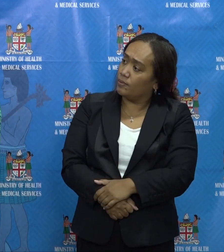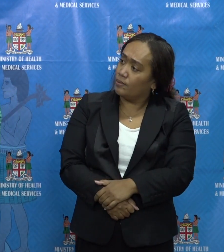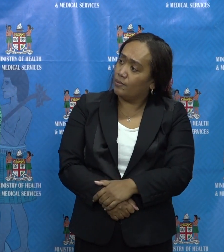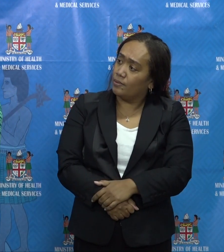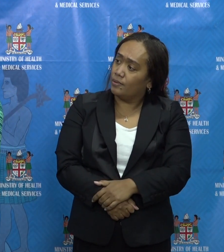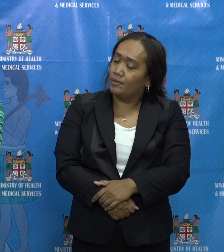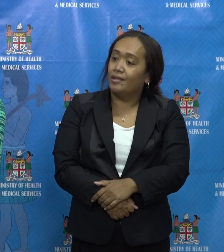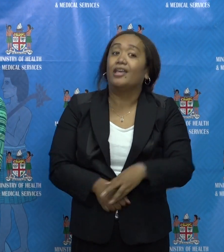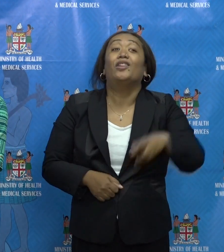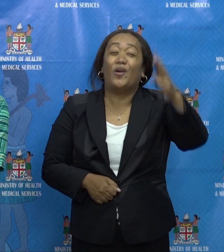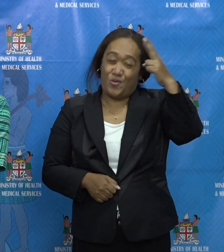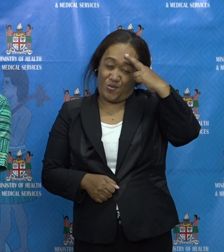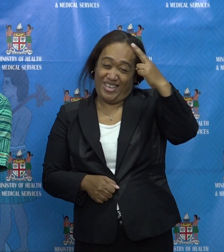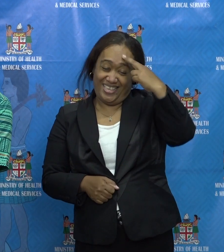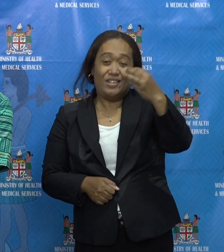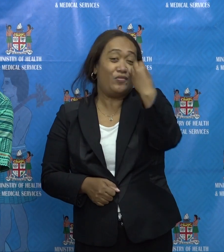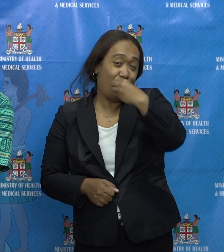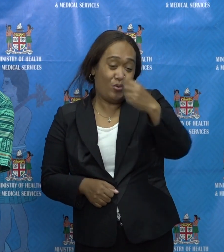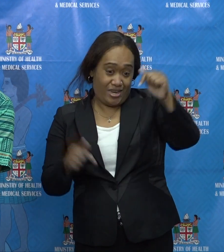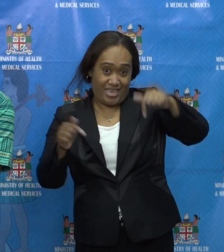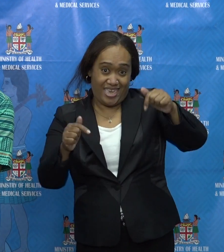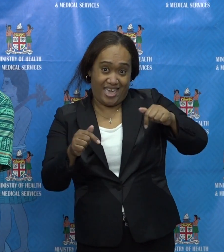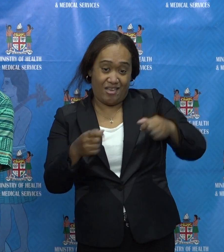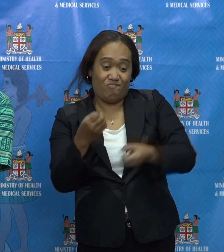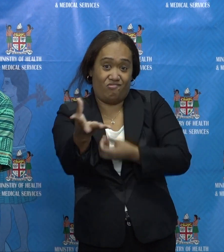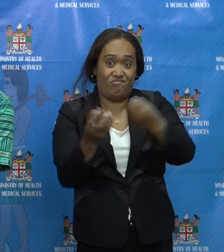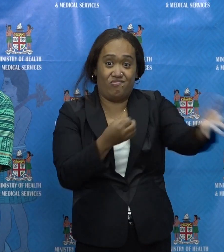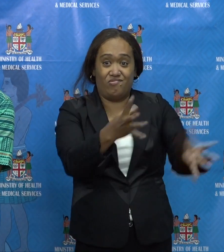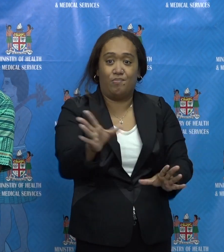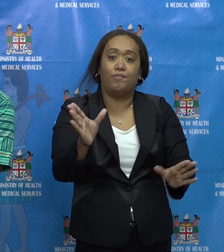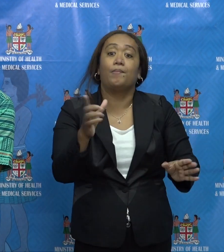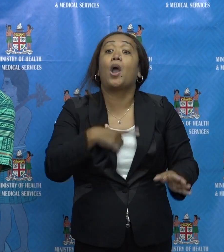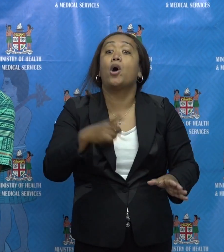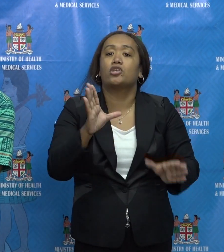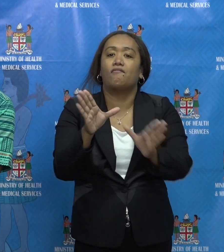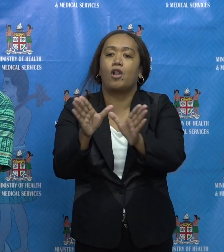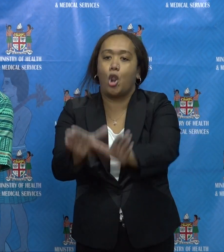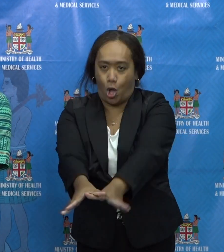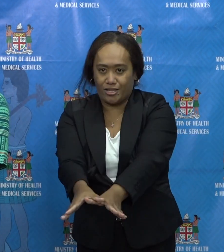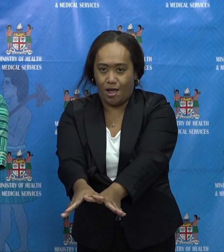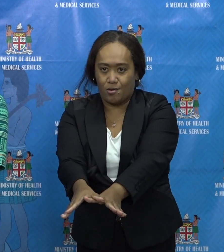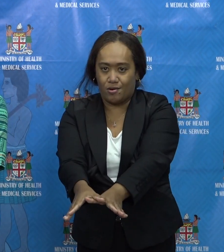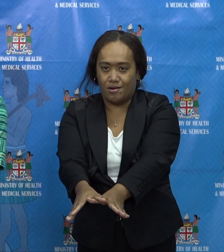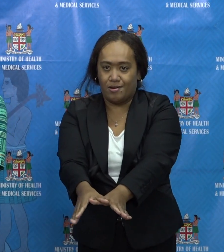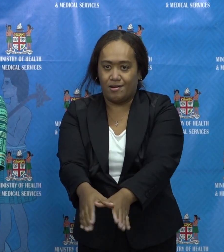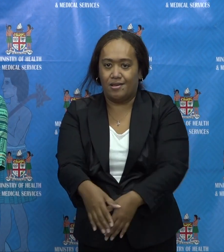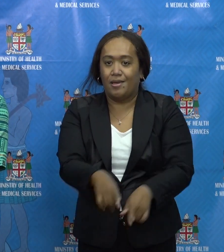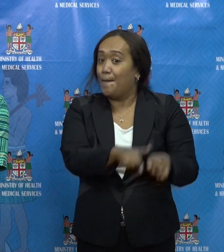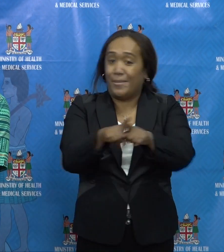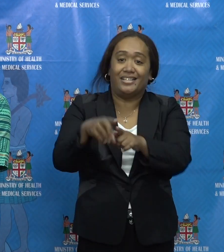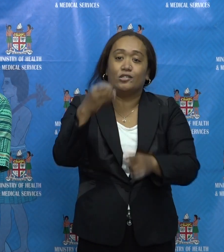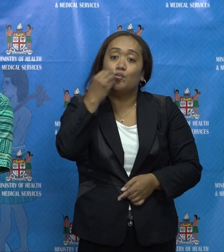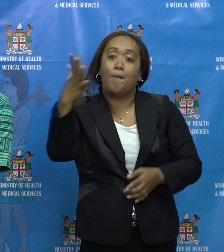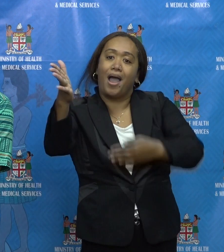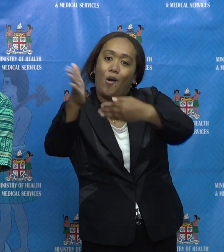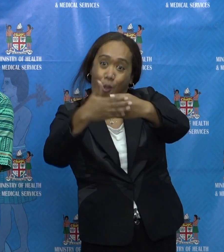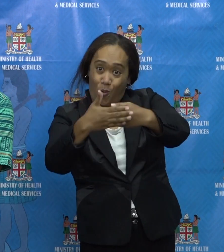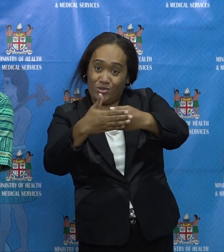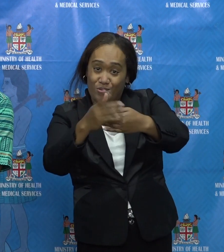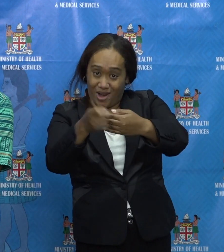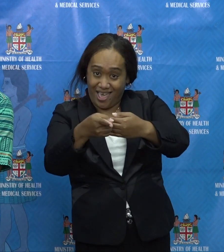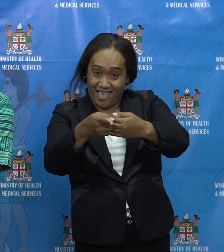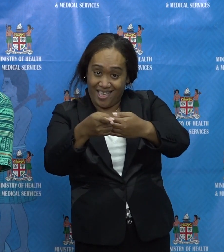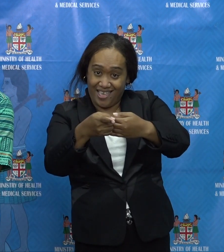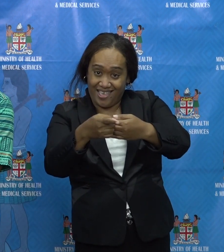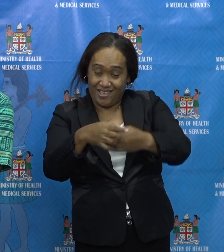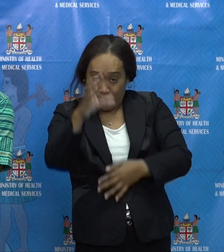You know, the reason why we did the food distribution program was because of lockdown. Lockdown meant no supermarkets open. That's the reason why